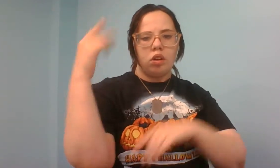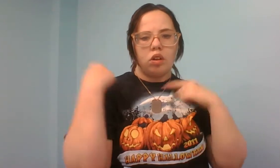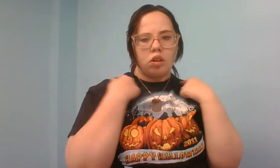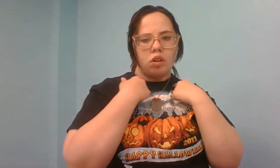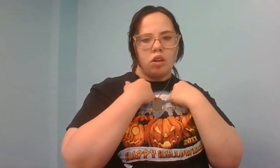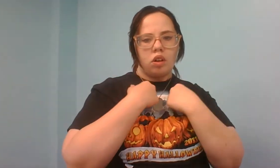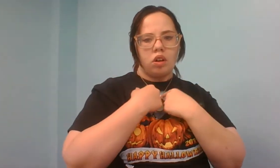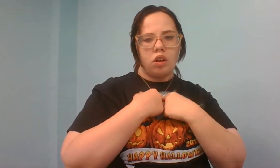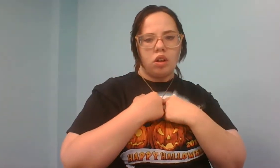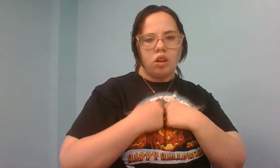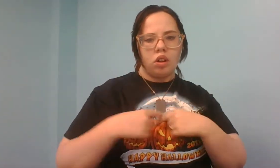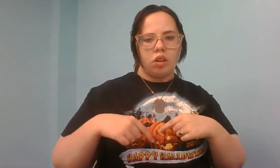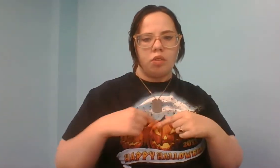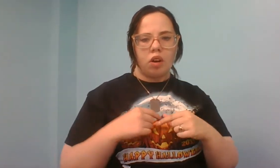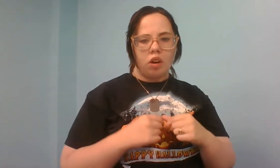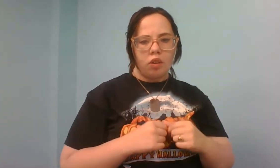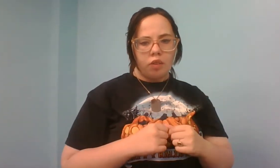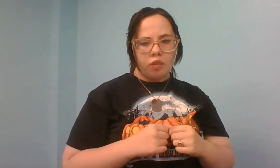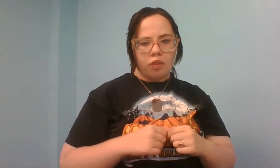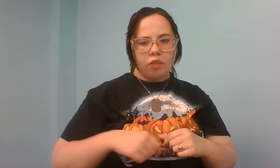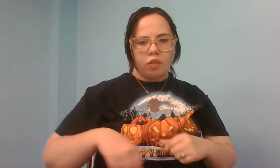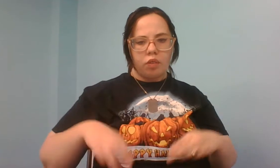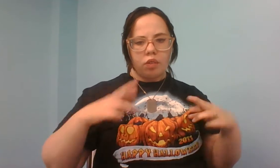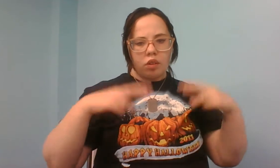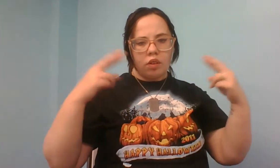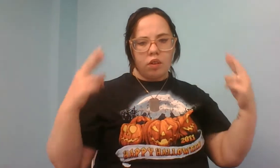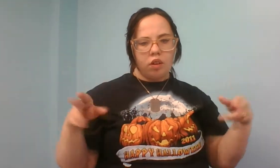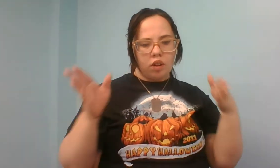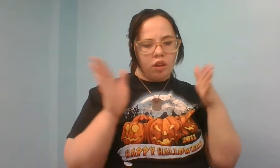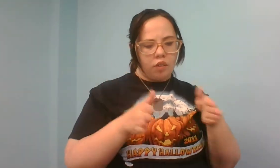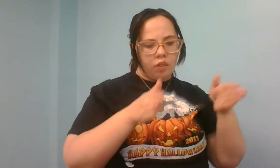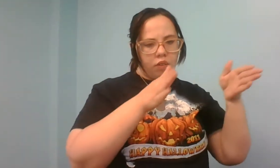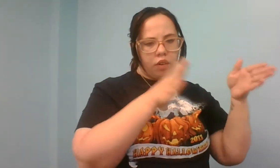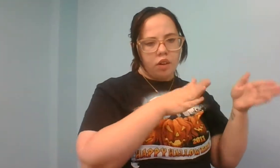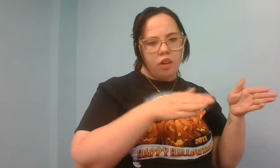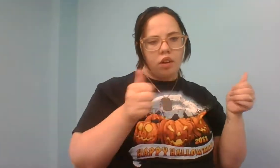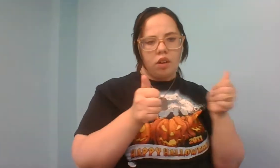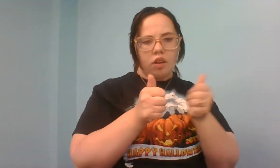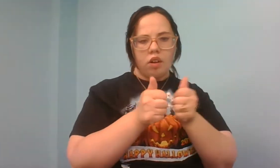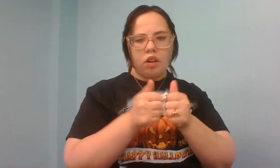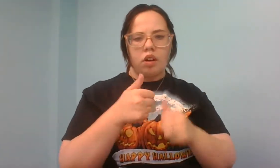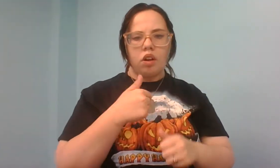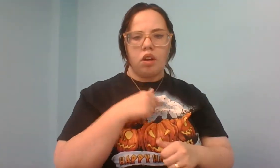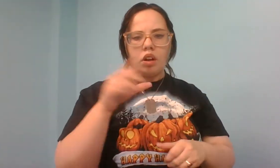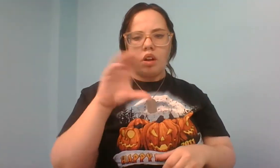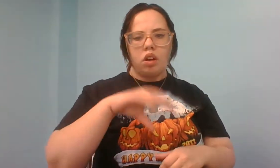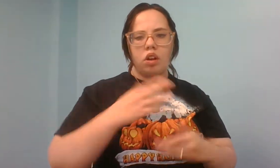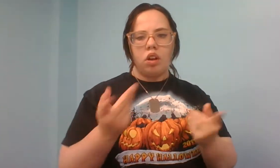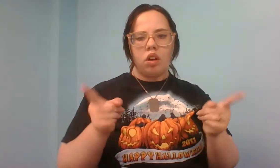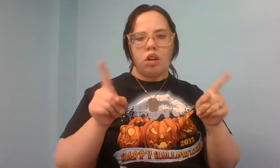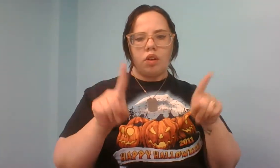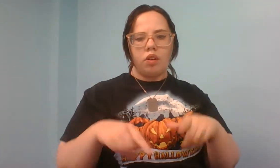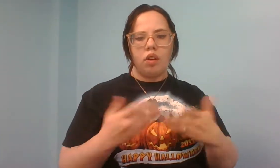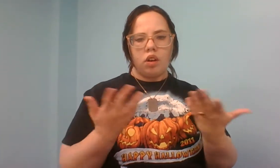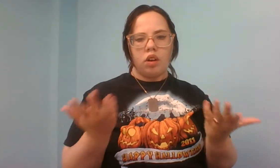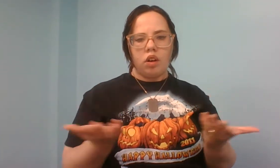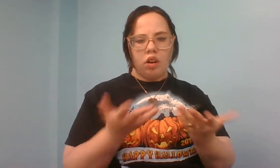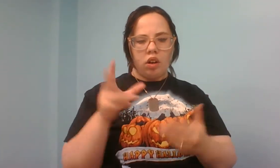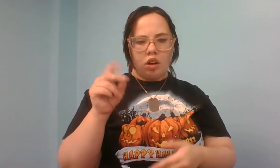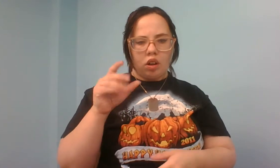Where a necklace of hope, side by side with me Strange things that happen here, no stranger